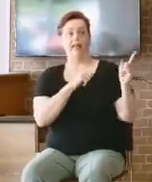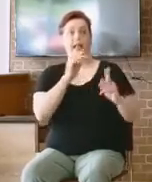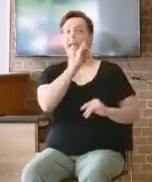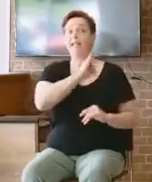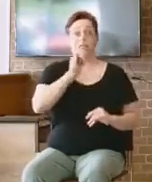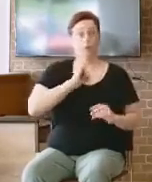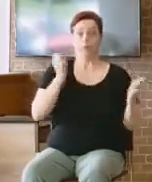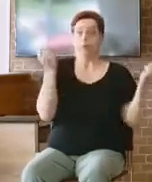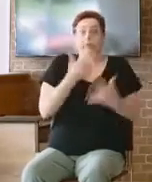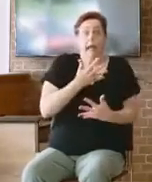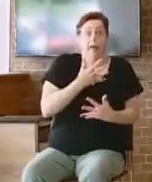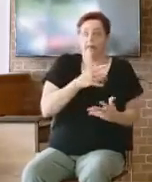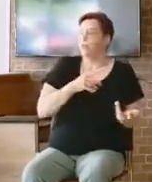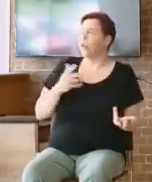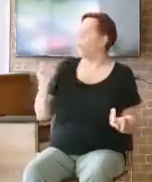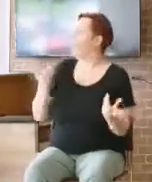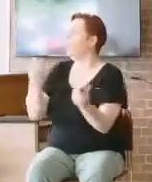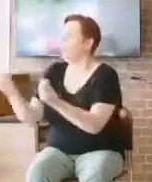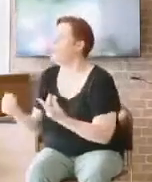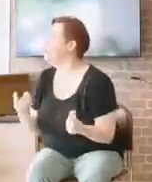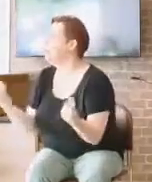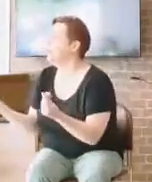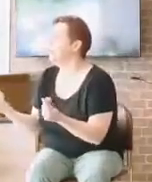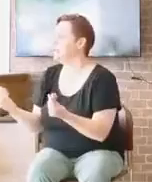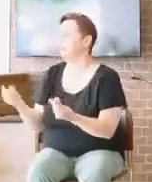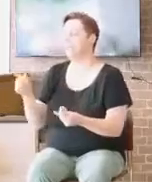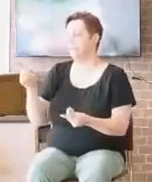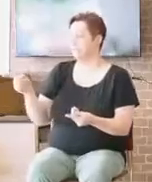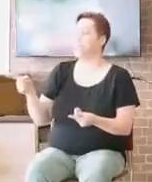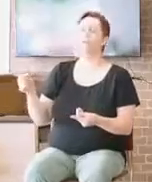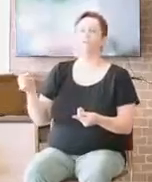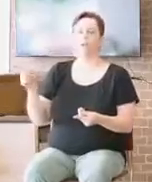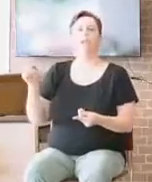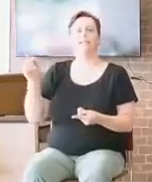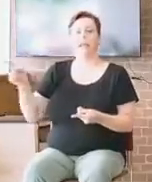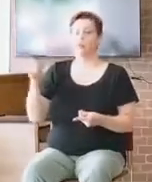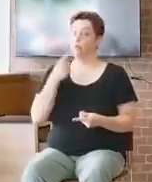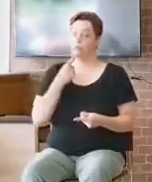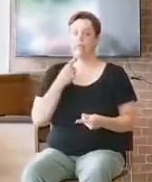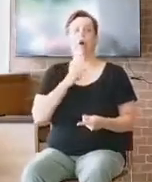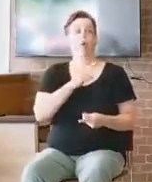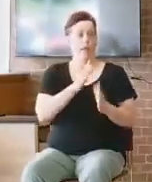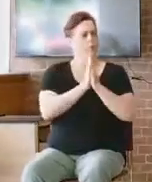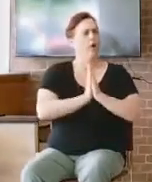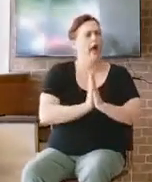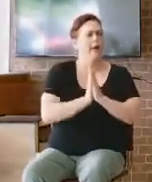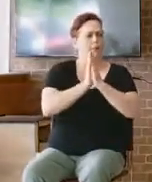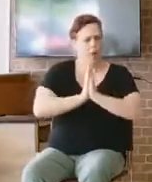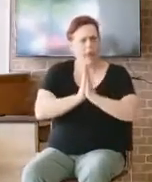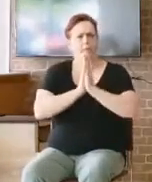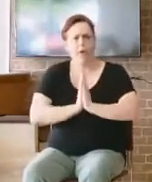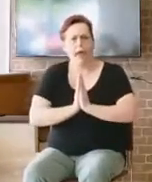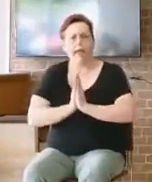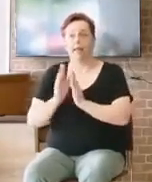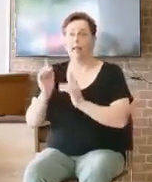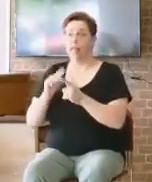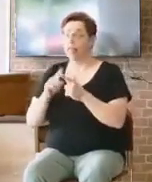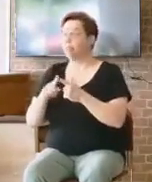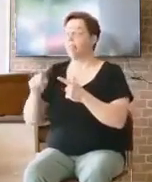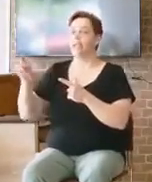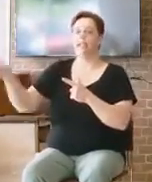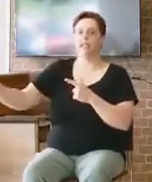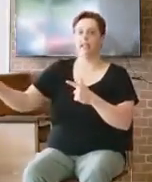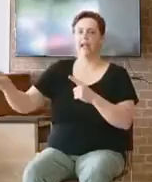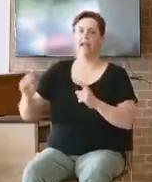Samuel's like, all right, I'm going to do it. You guys just need to keep praying. So he sacrificed that sucking lamb unto the Lord. The whole thing. And what happened?